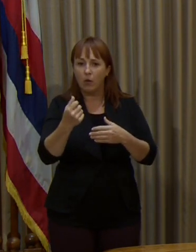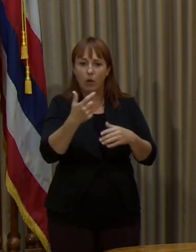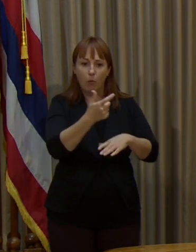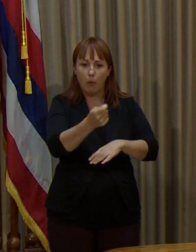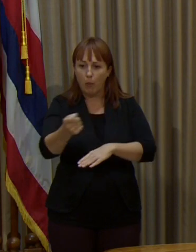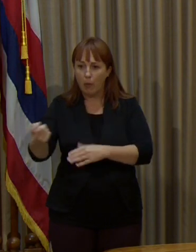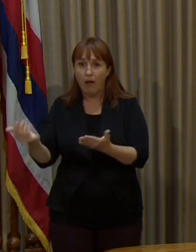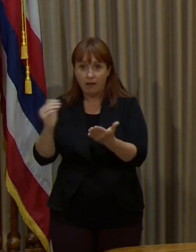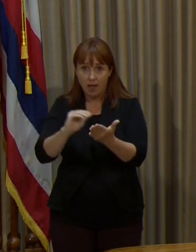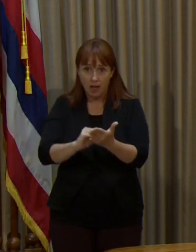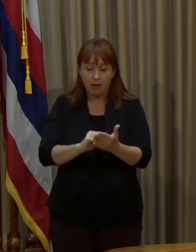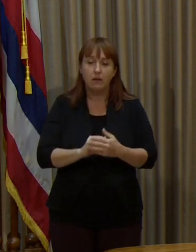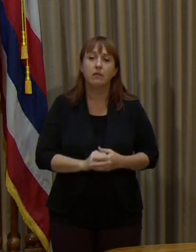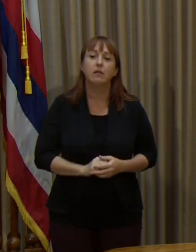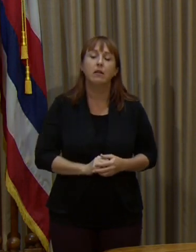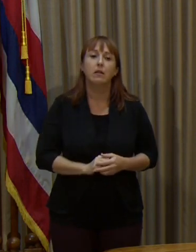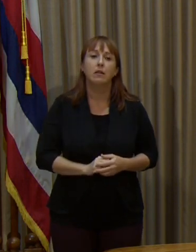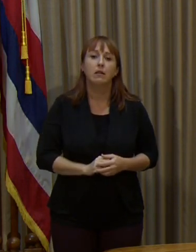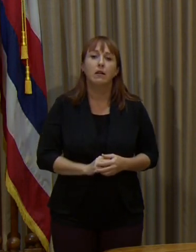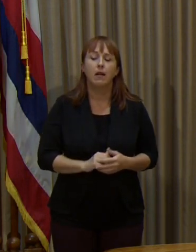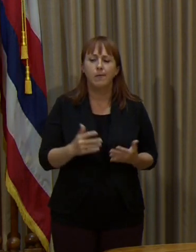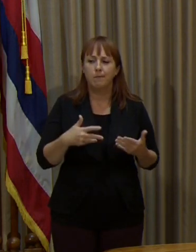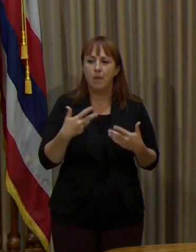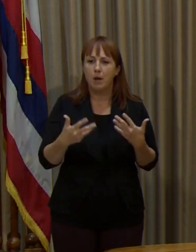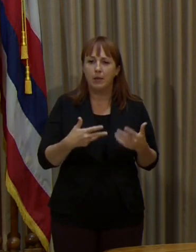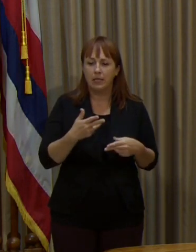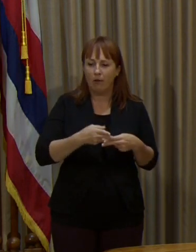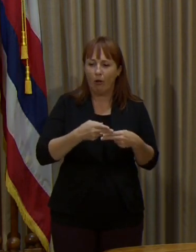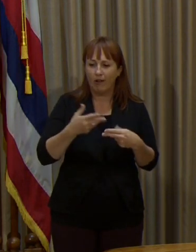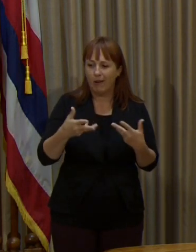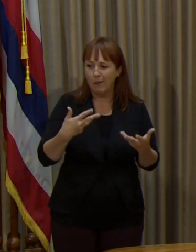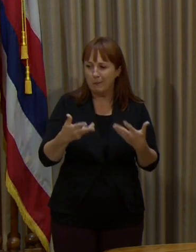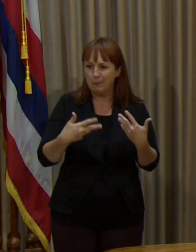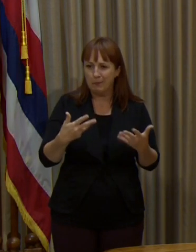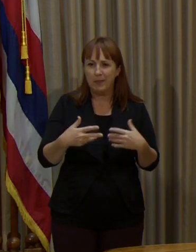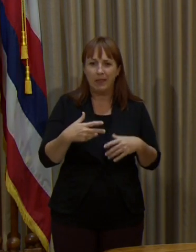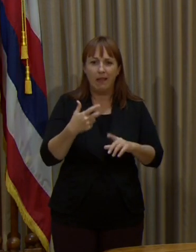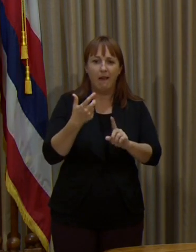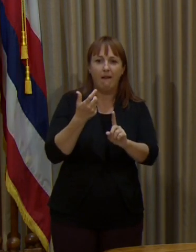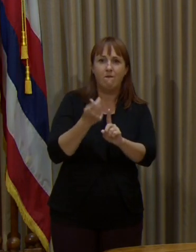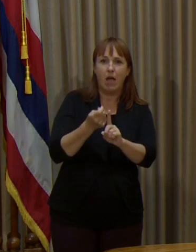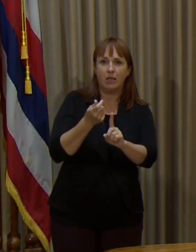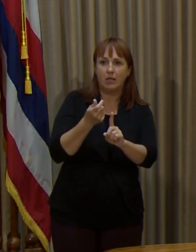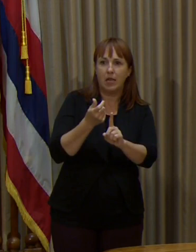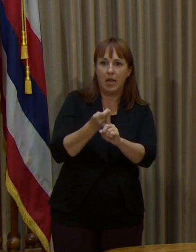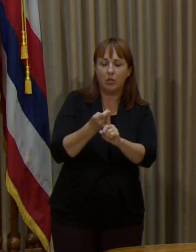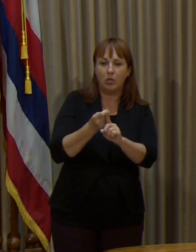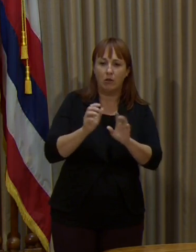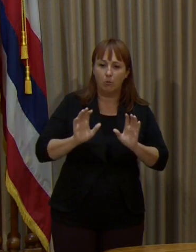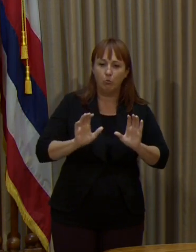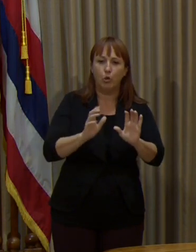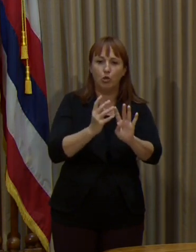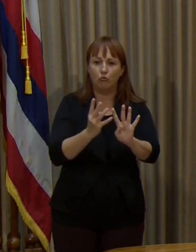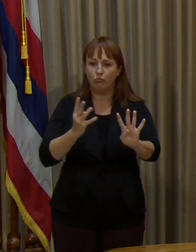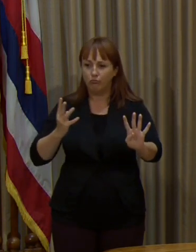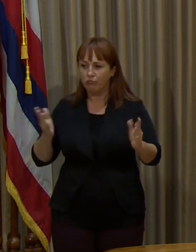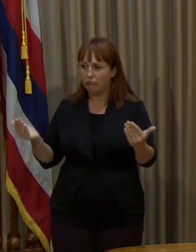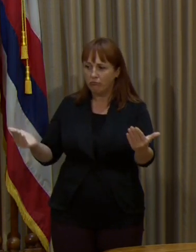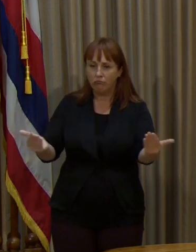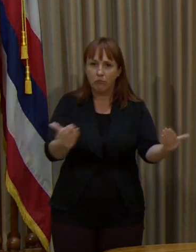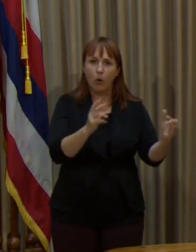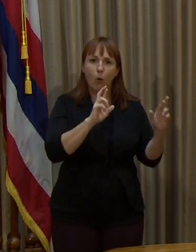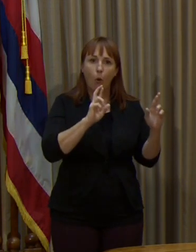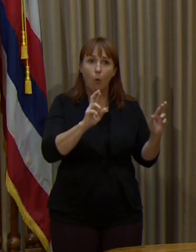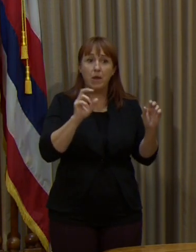another, what do you call that, vaccination push, and we're hoping that we